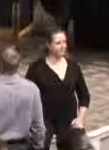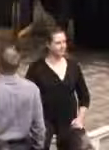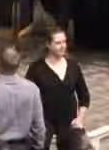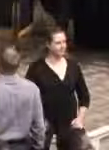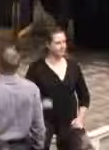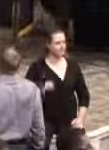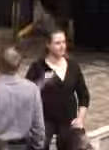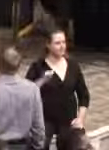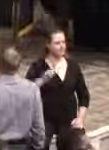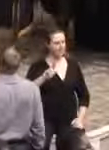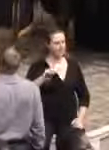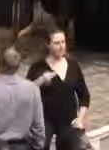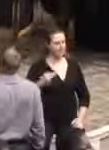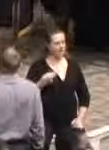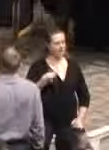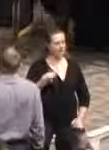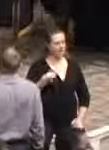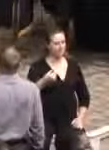Sarah Gibson.